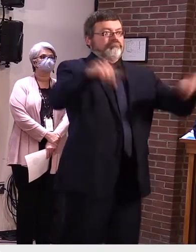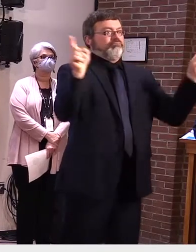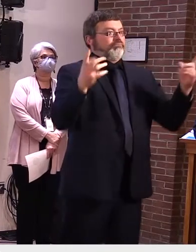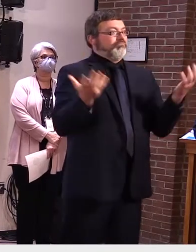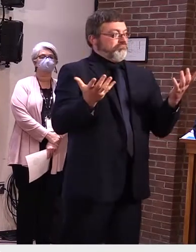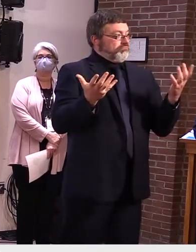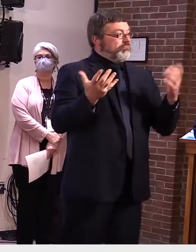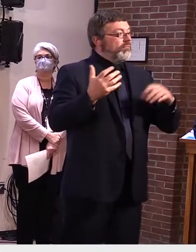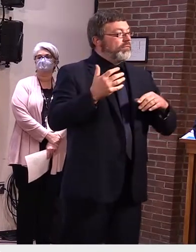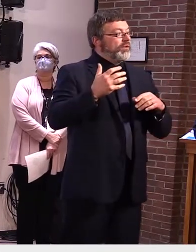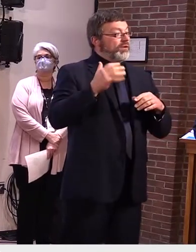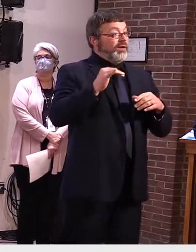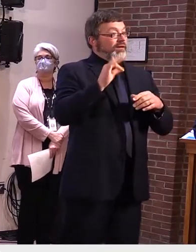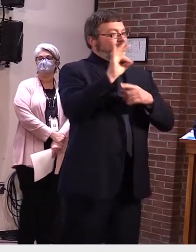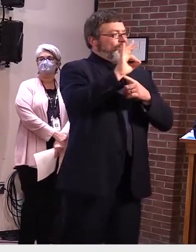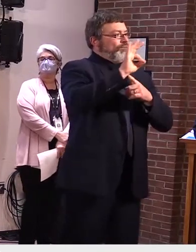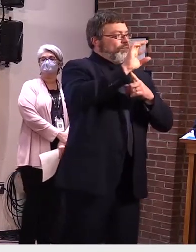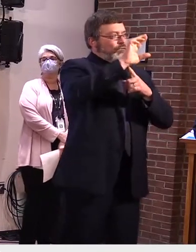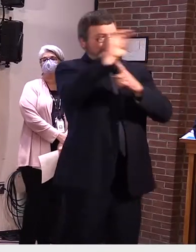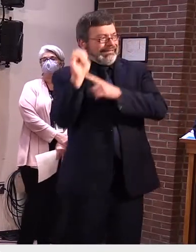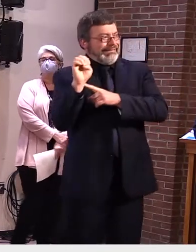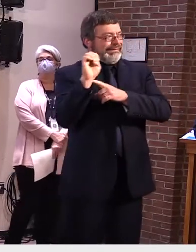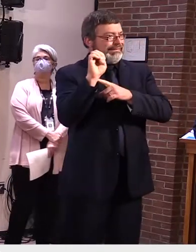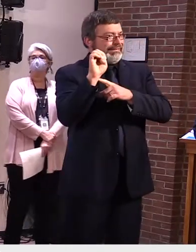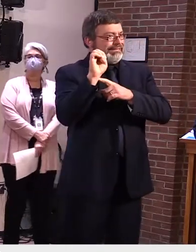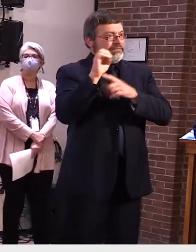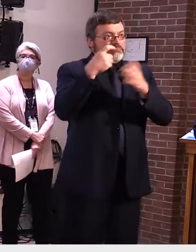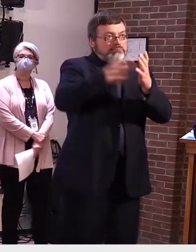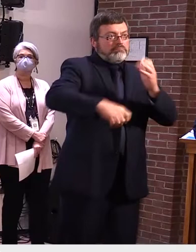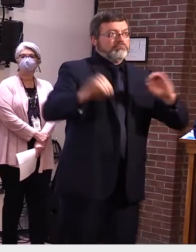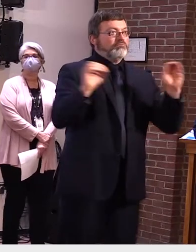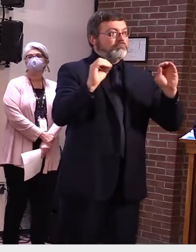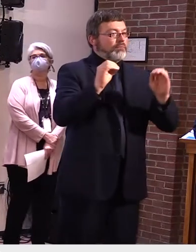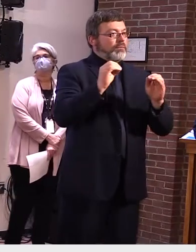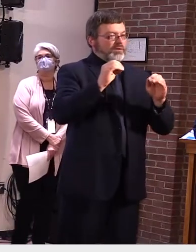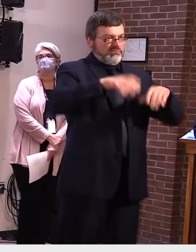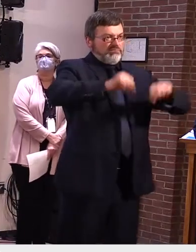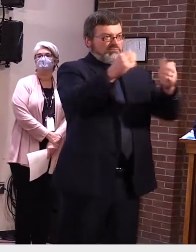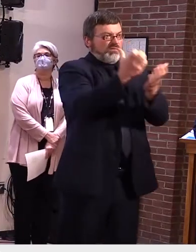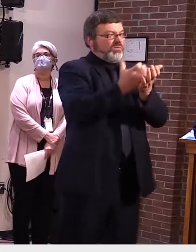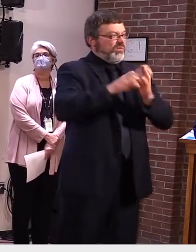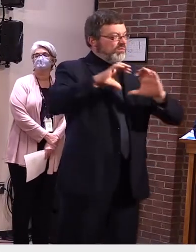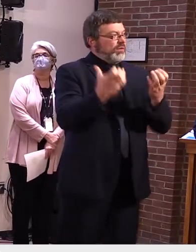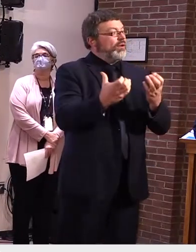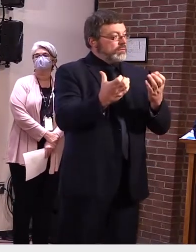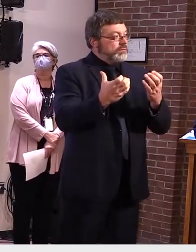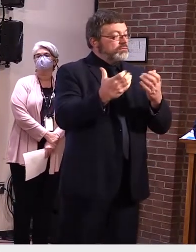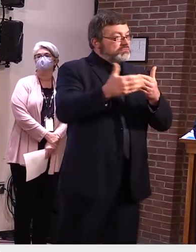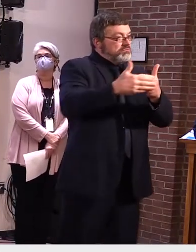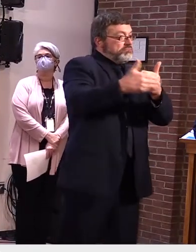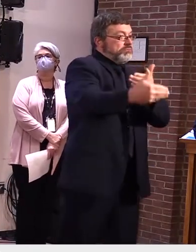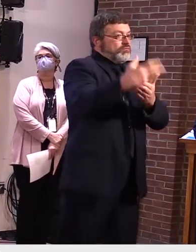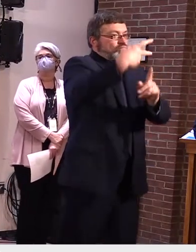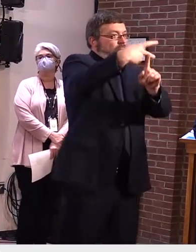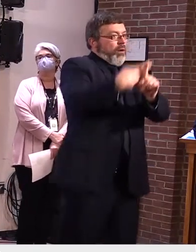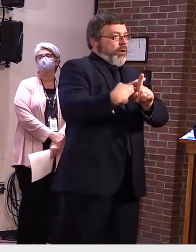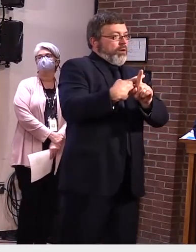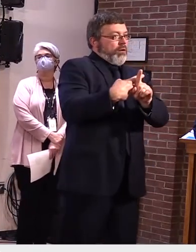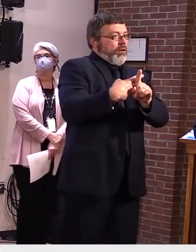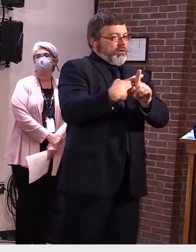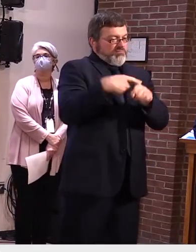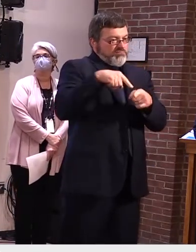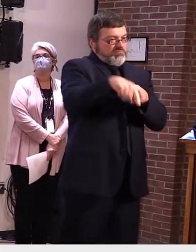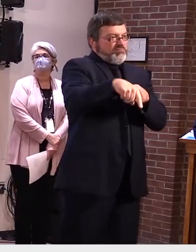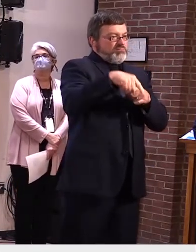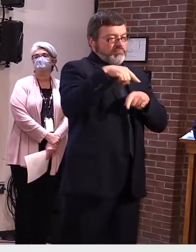college courses and training for the next two months to all Vermonters whose work or